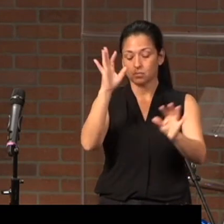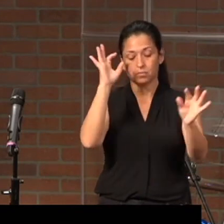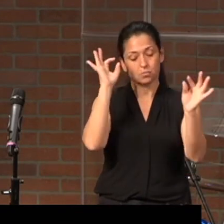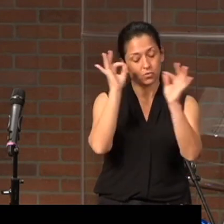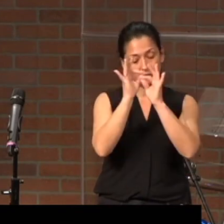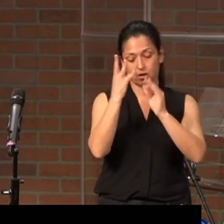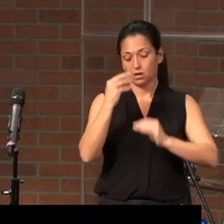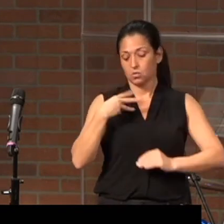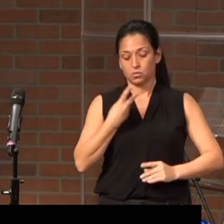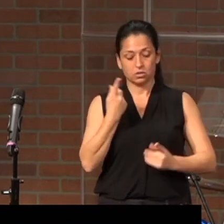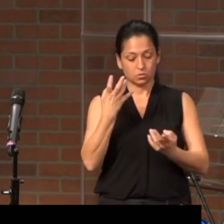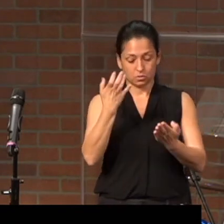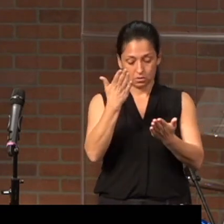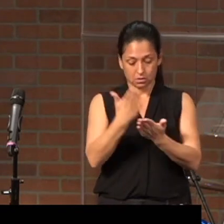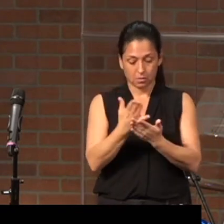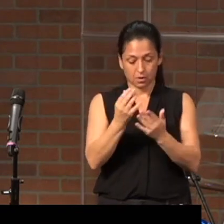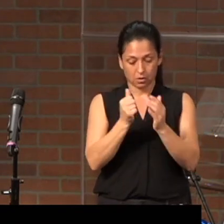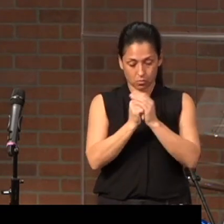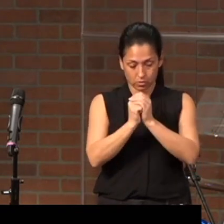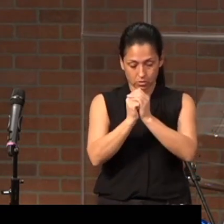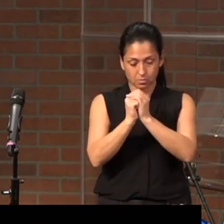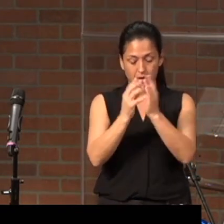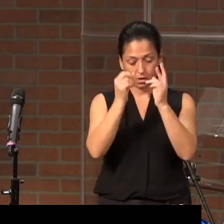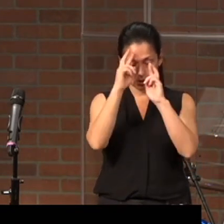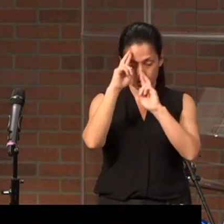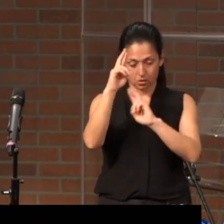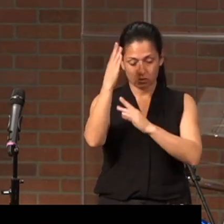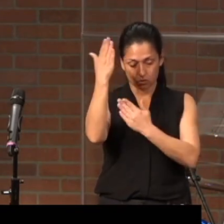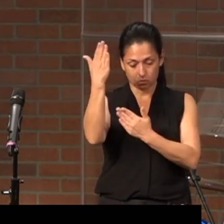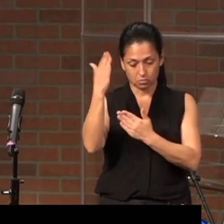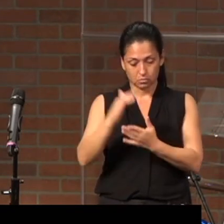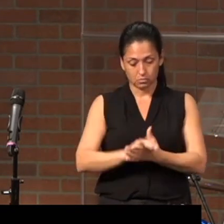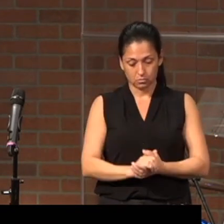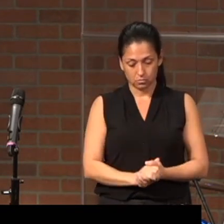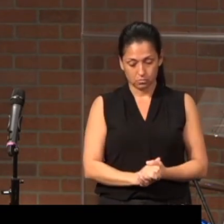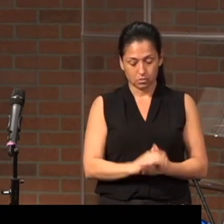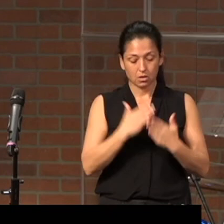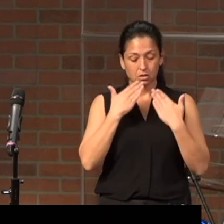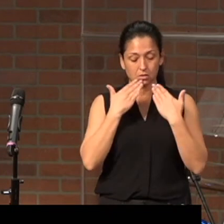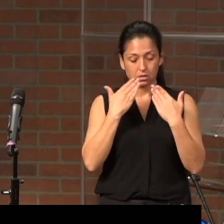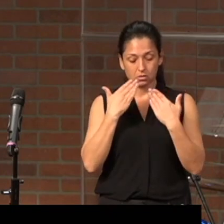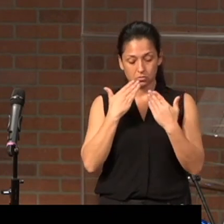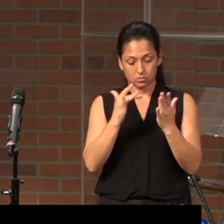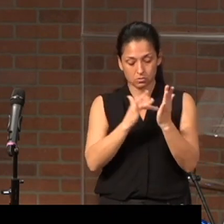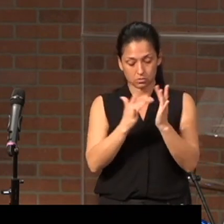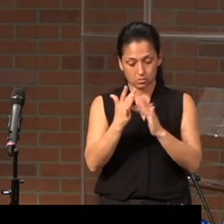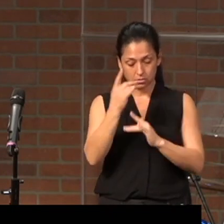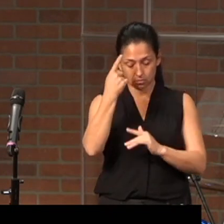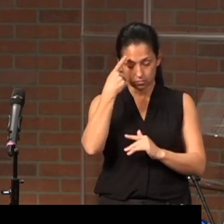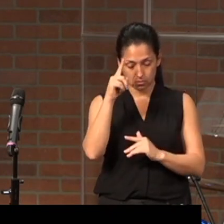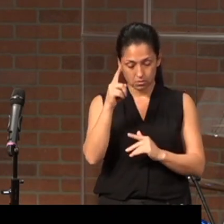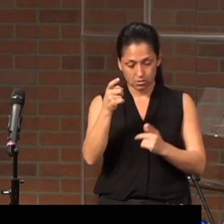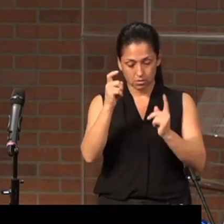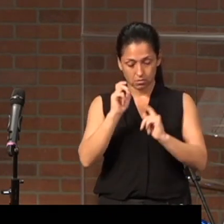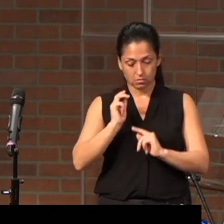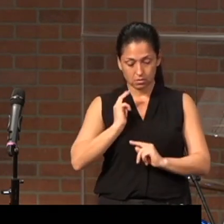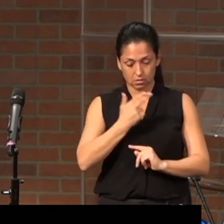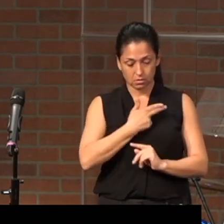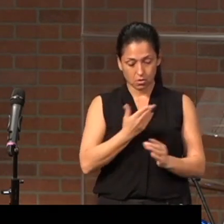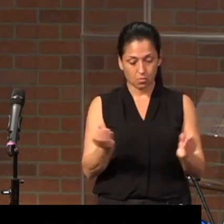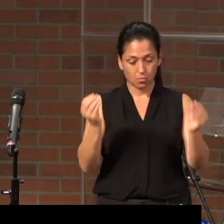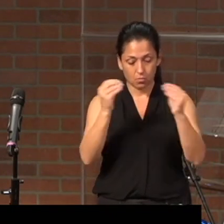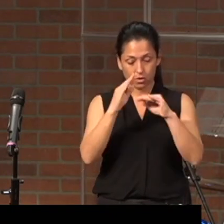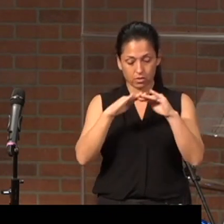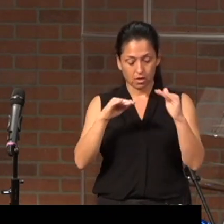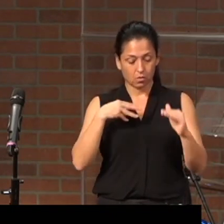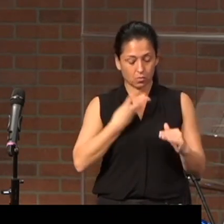And we just want to stop and worship and honor you. Thank you, Jesus, for giving us more than